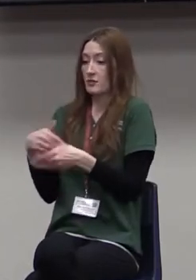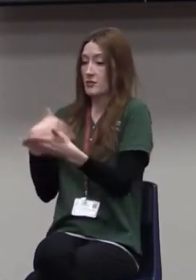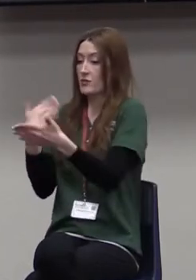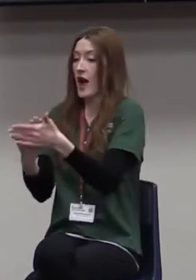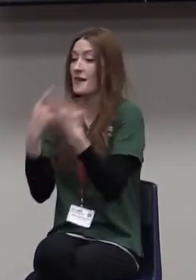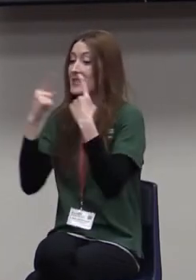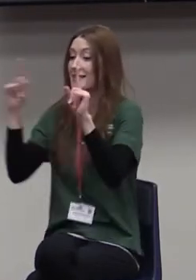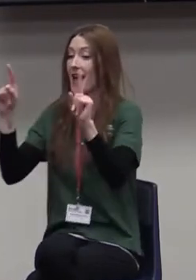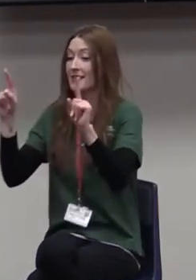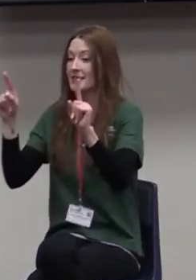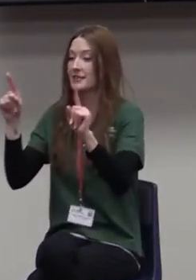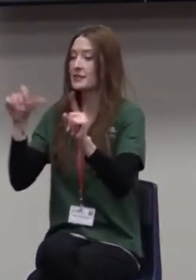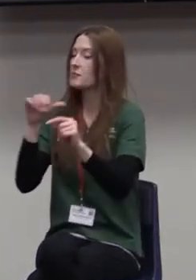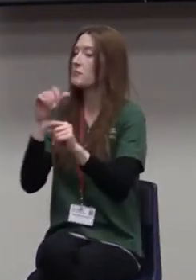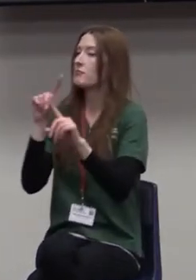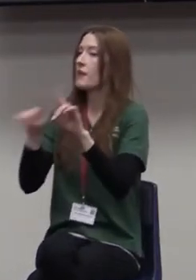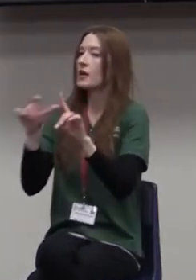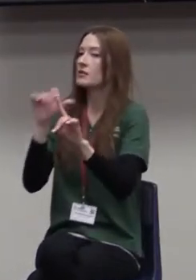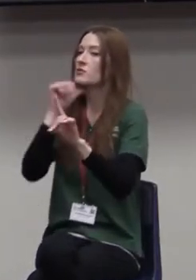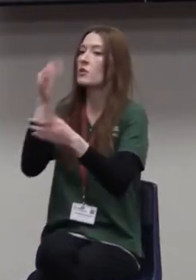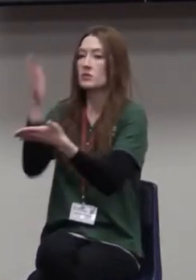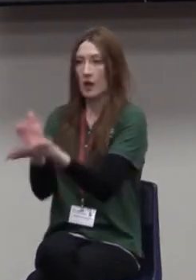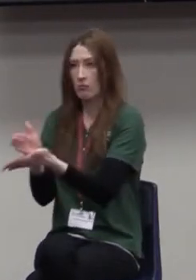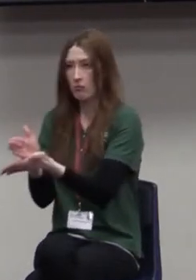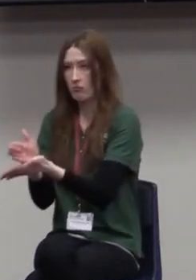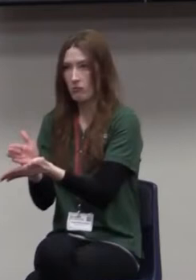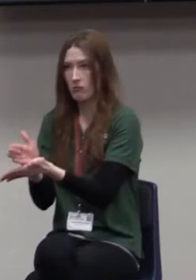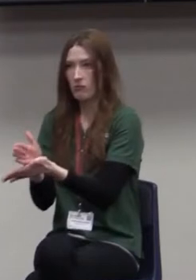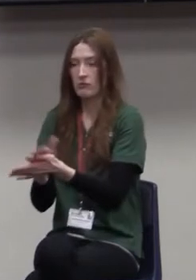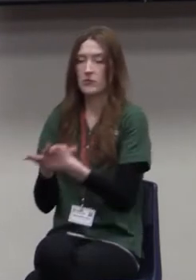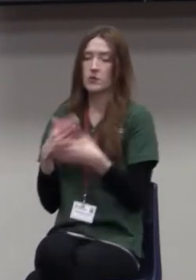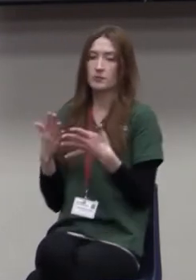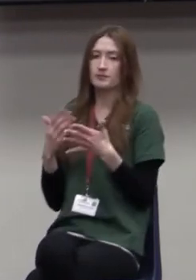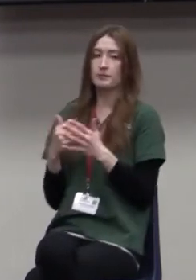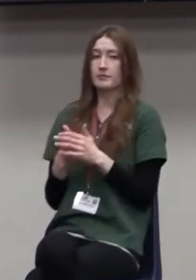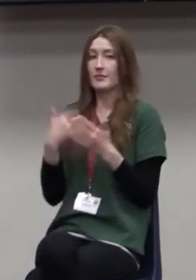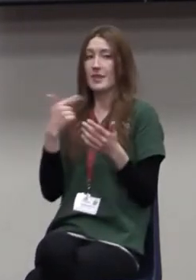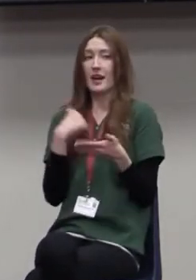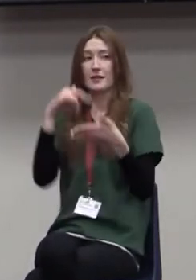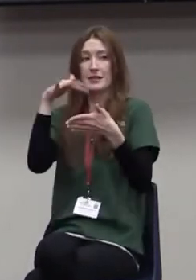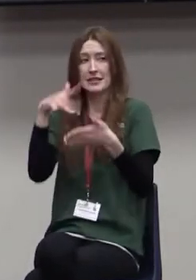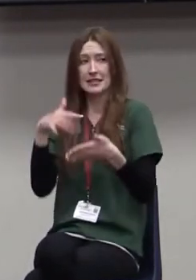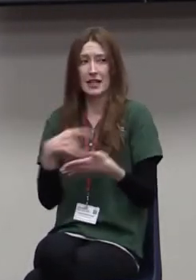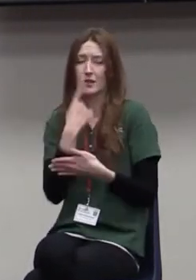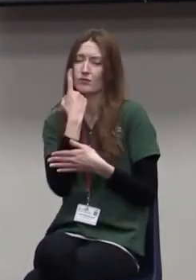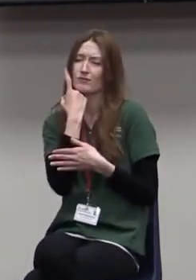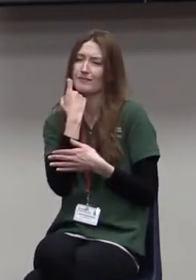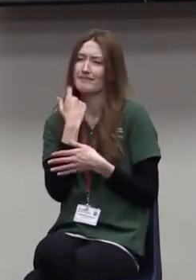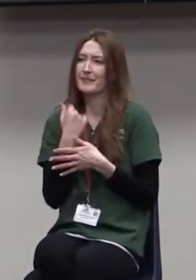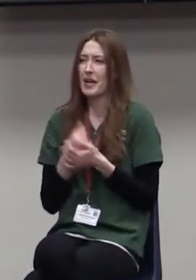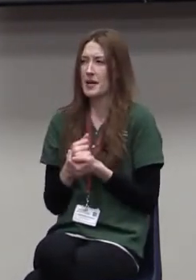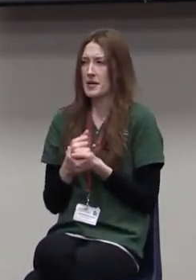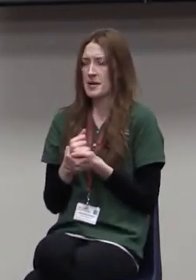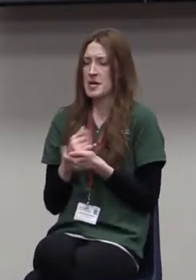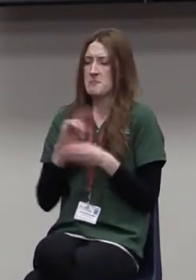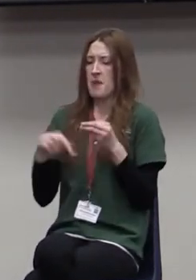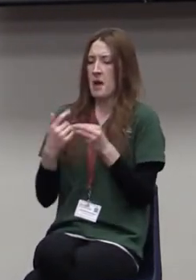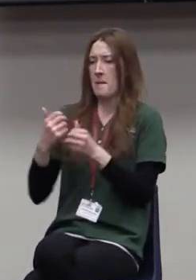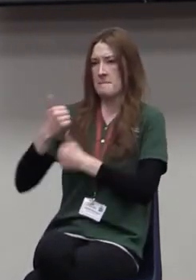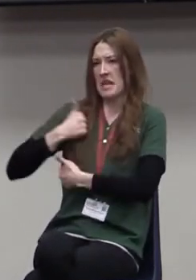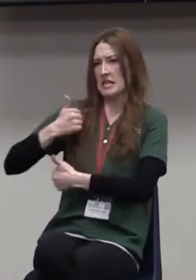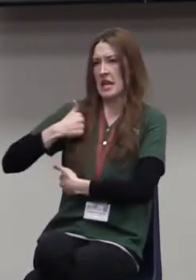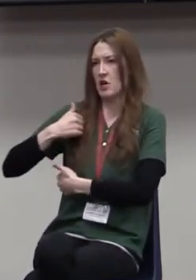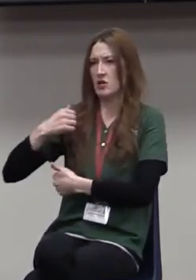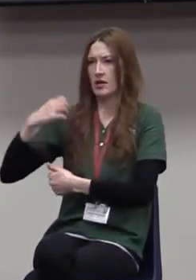to be? I simply refer to it as a tactical action plan. I've been studying here recently a lot about military and military